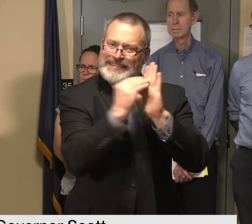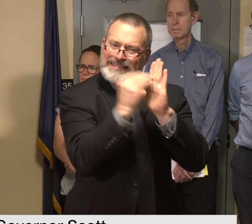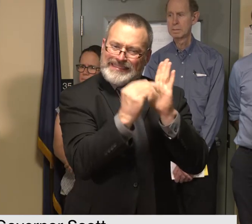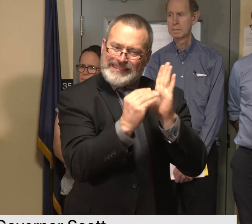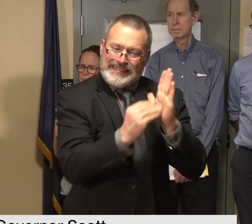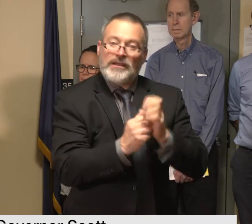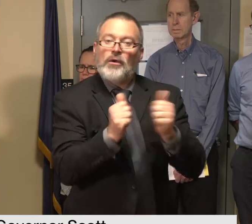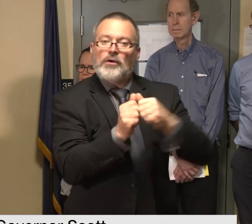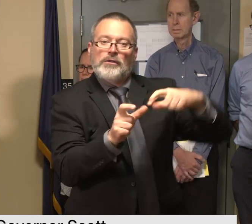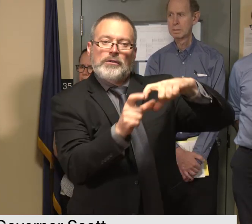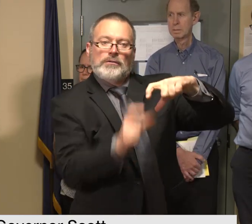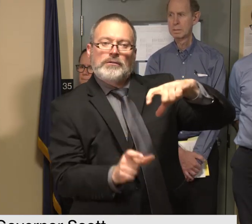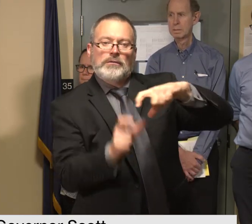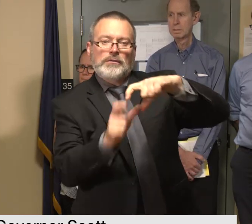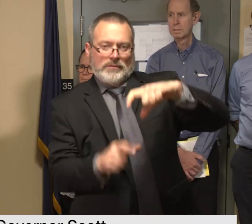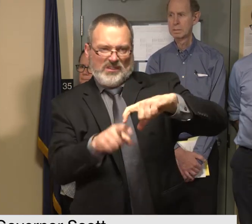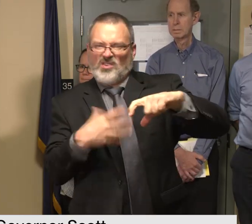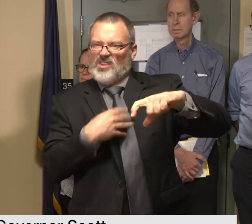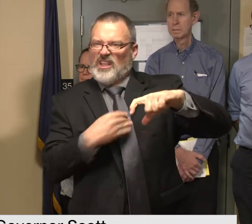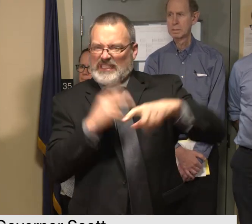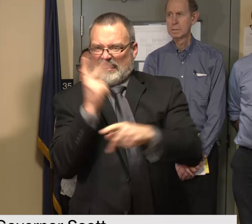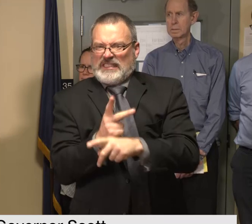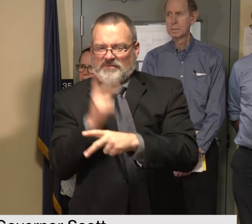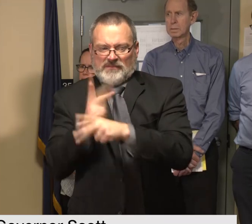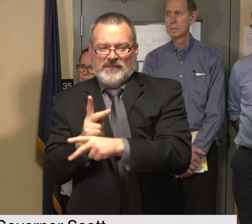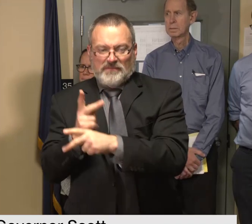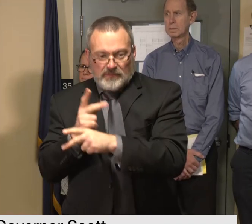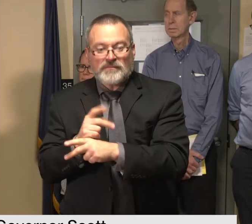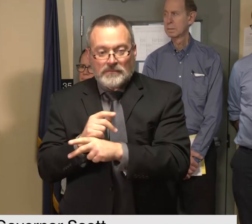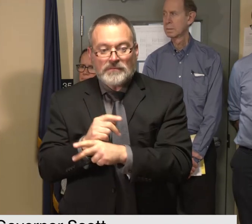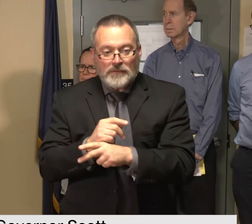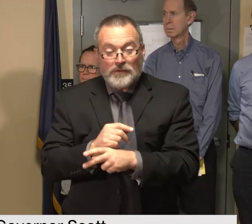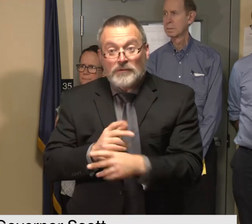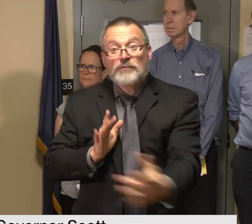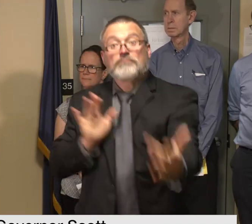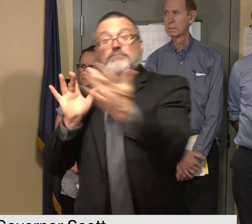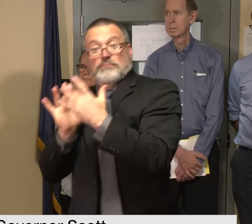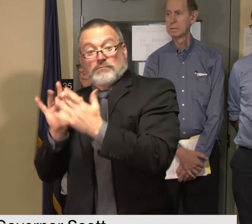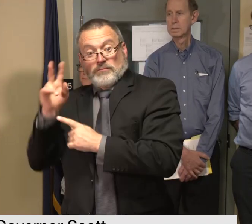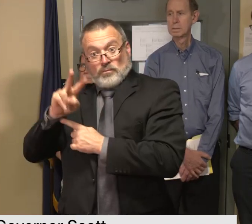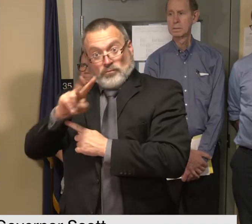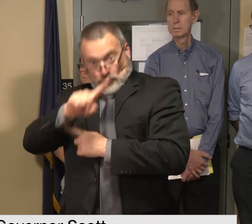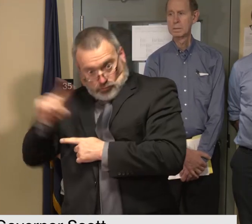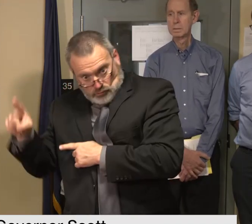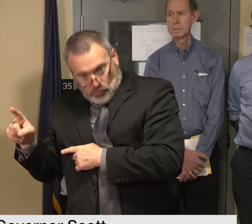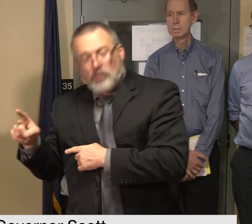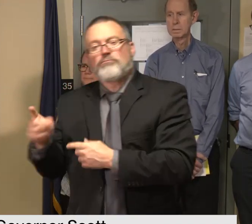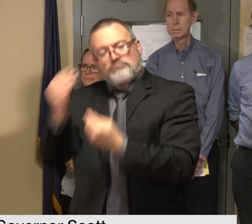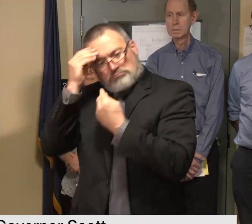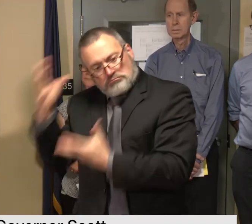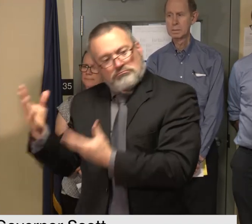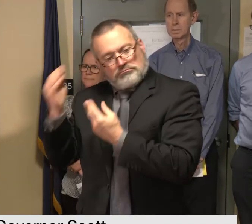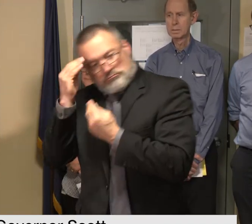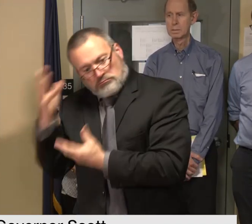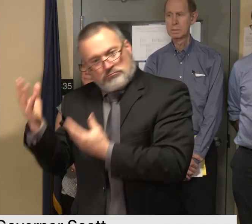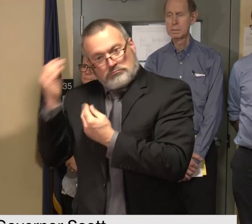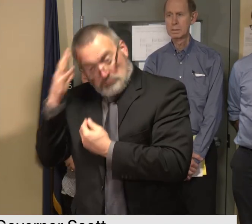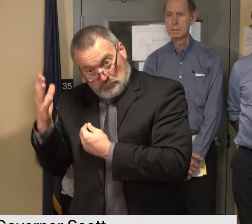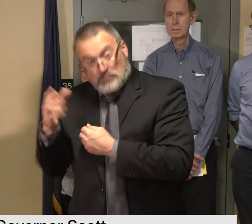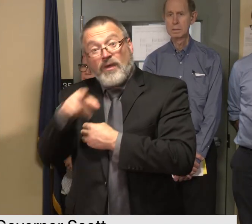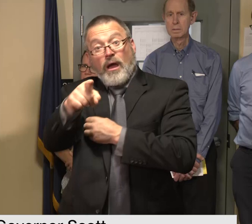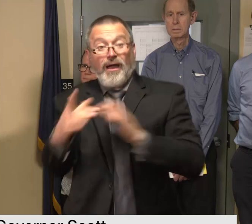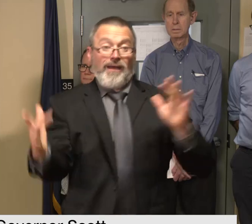here's the 2-1-1 part report your damage to 2-1-1 and your insurance company use the